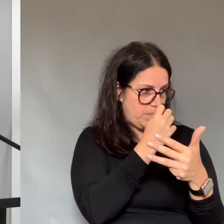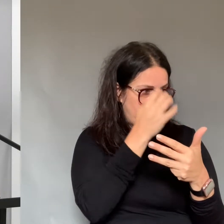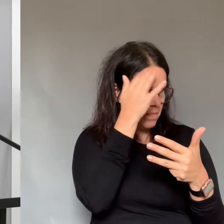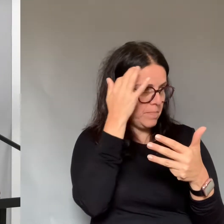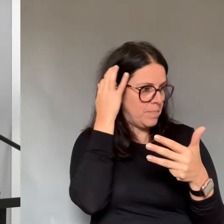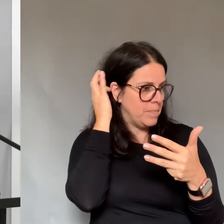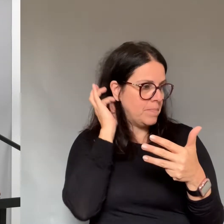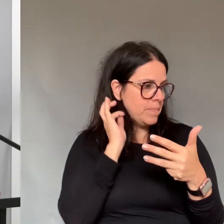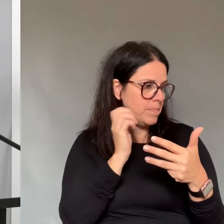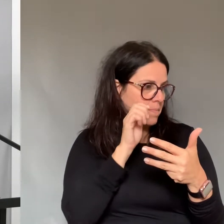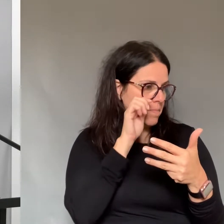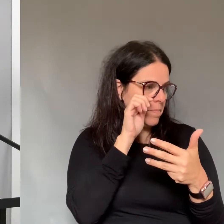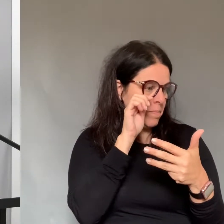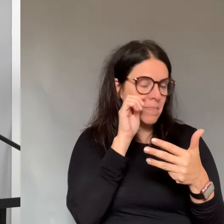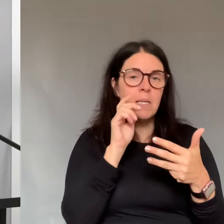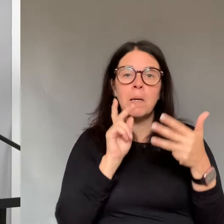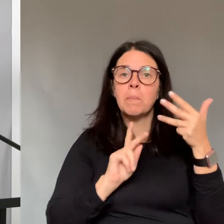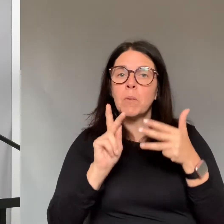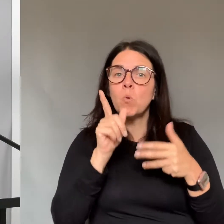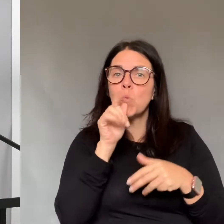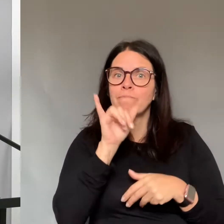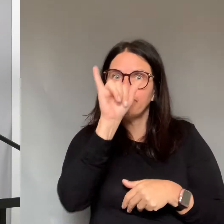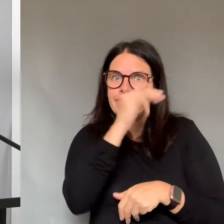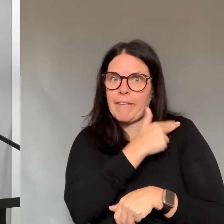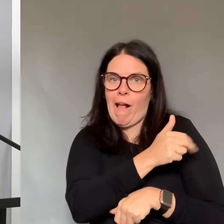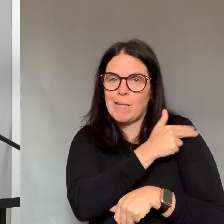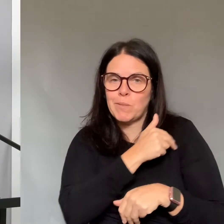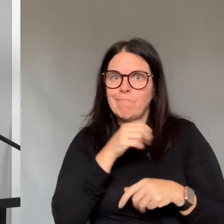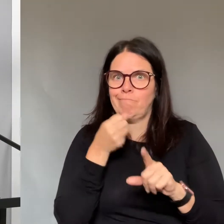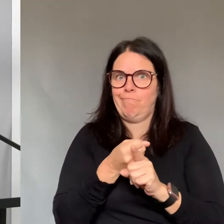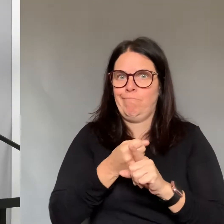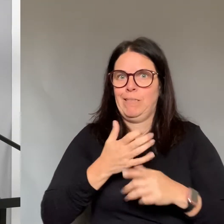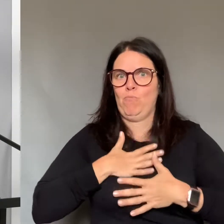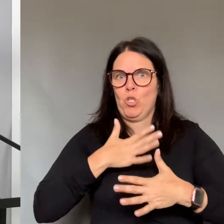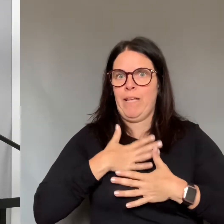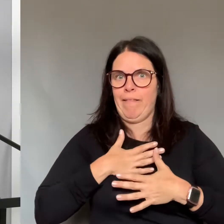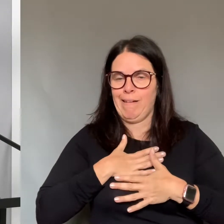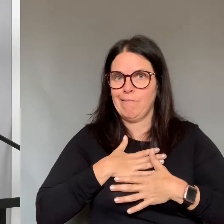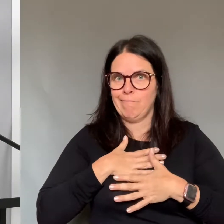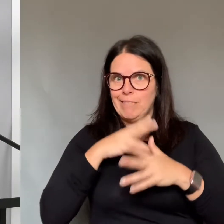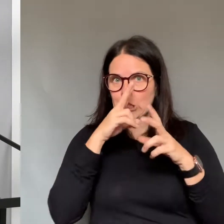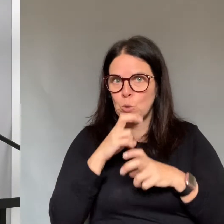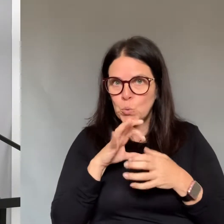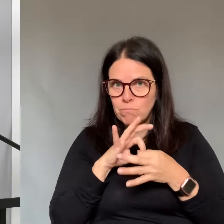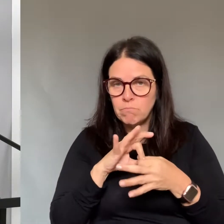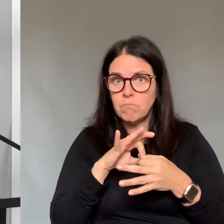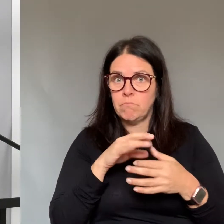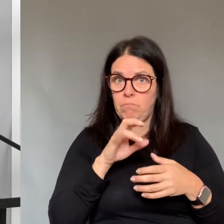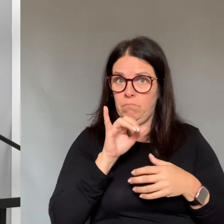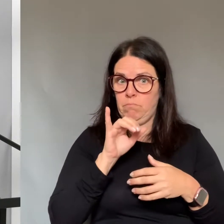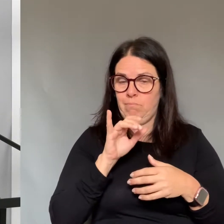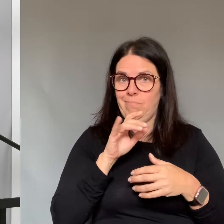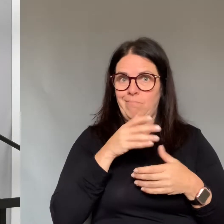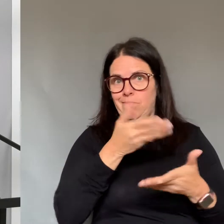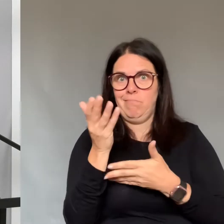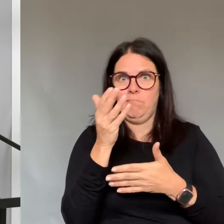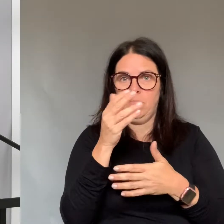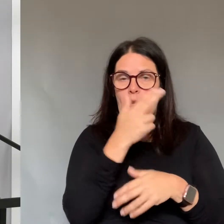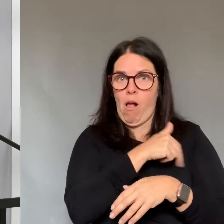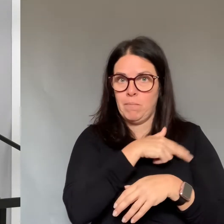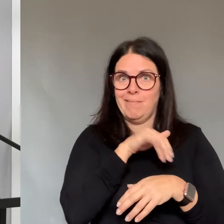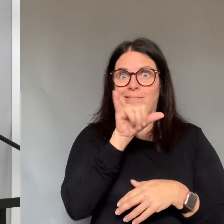entry to Canada. Please continue to visit wichu.org for the most current information and updated case counts.